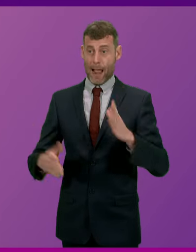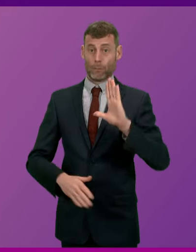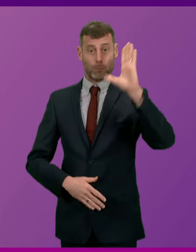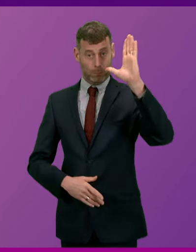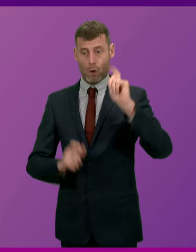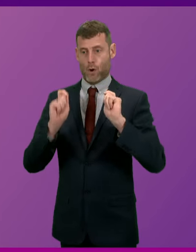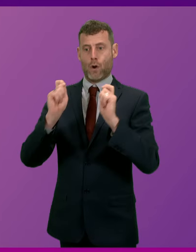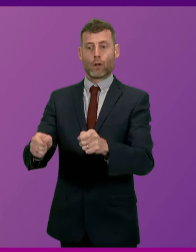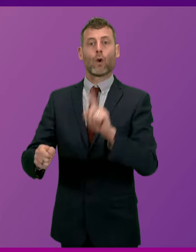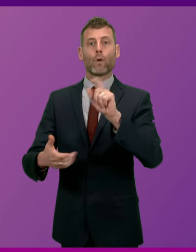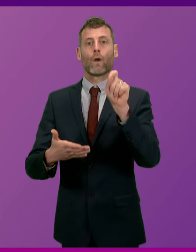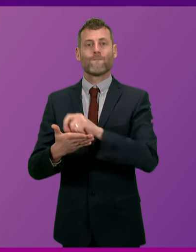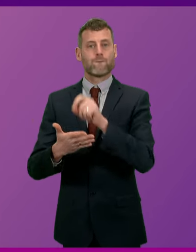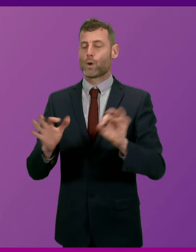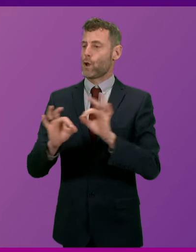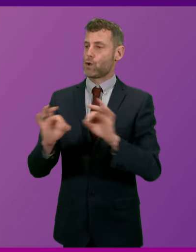in Hamza Youssef.